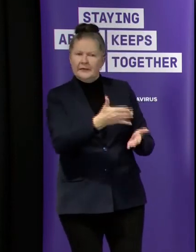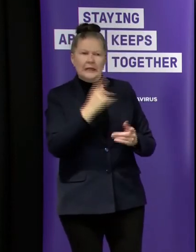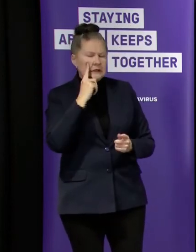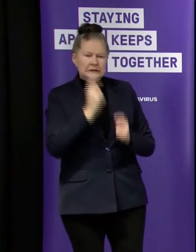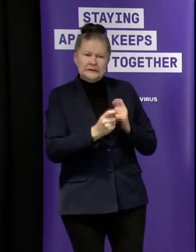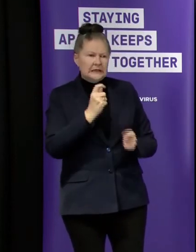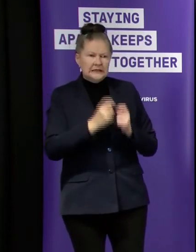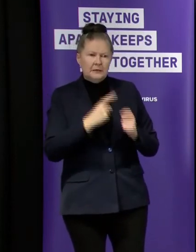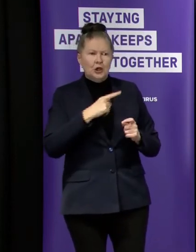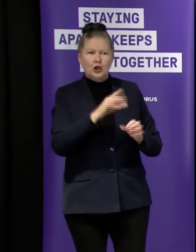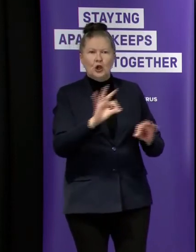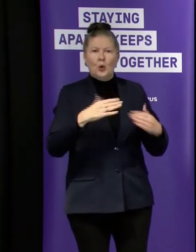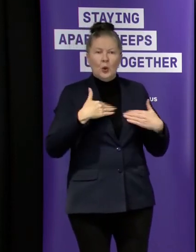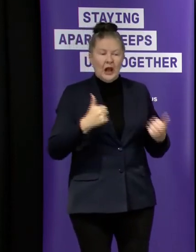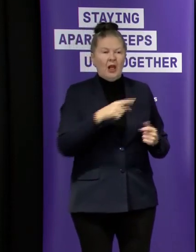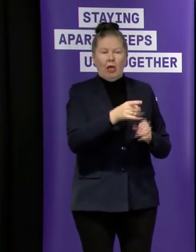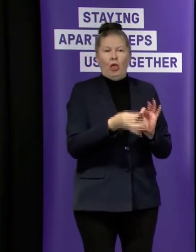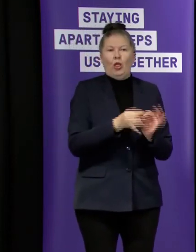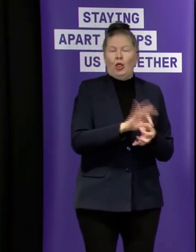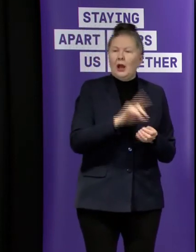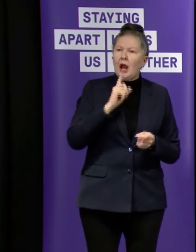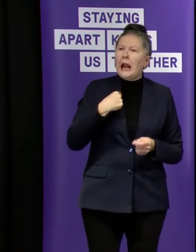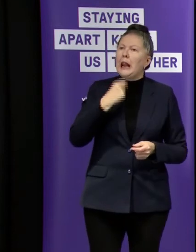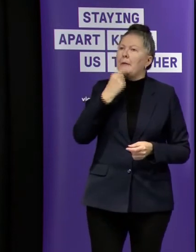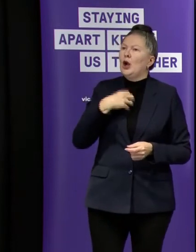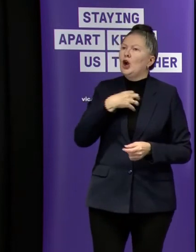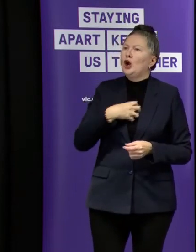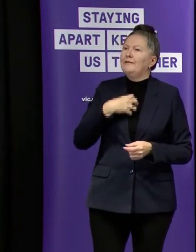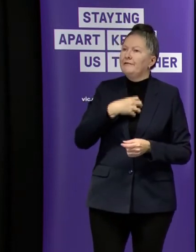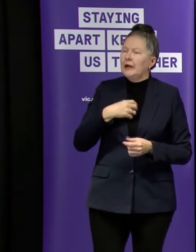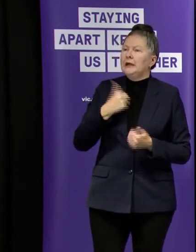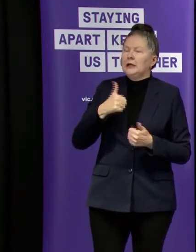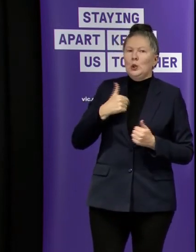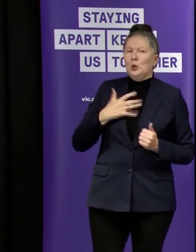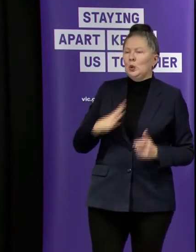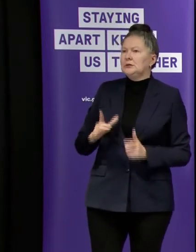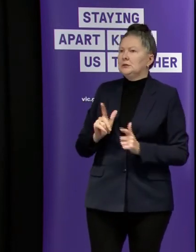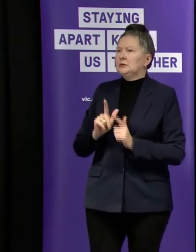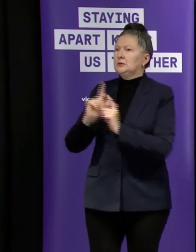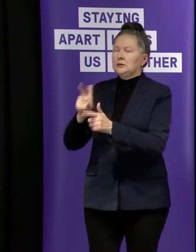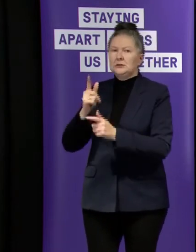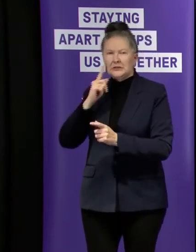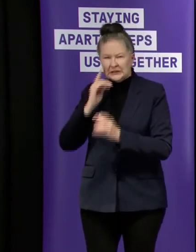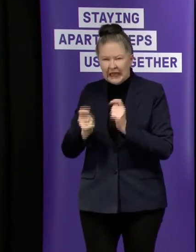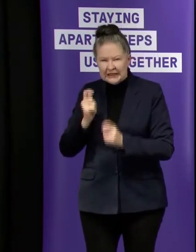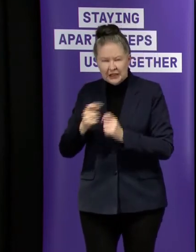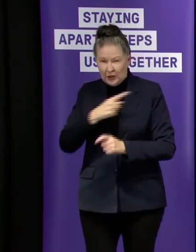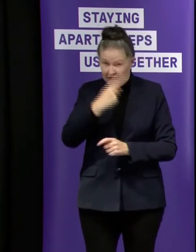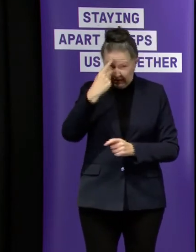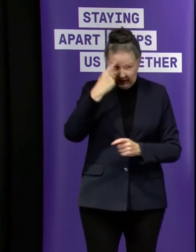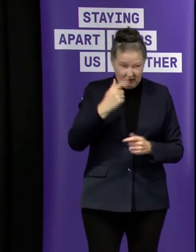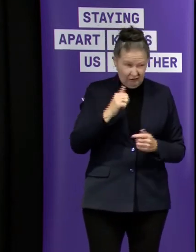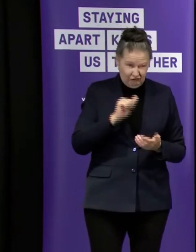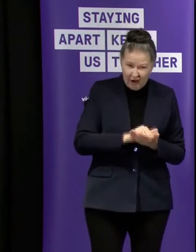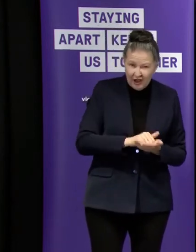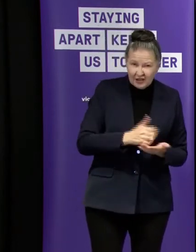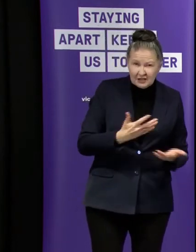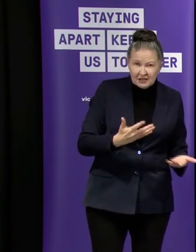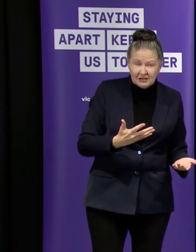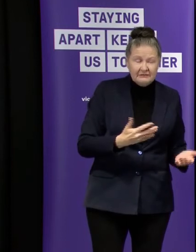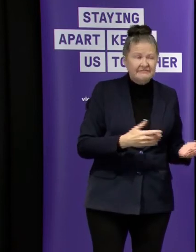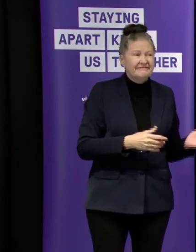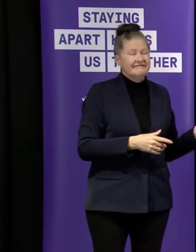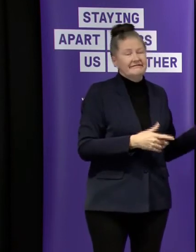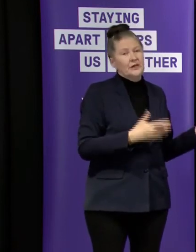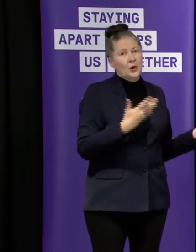point that they have to lie and say that they've got a cough just to get the test result do you think that's so so we what we are trying to